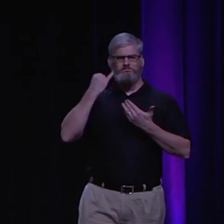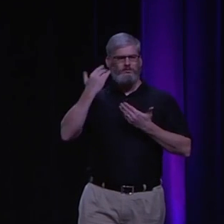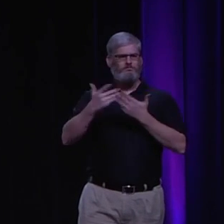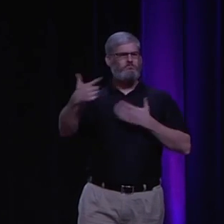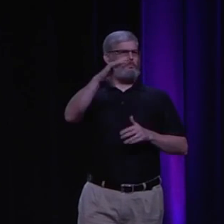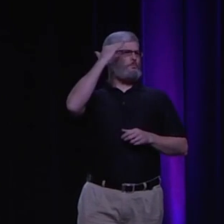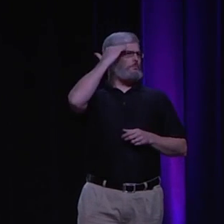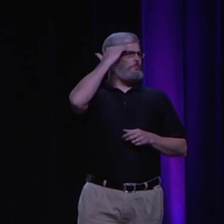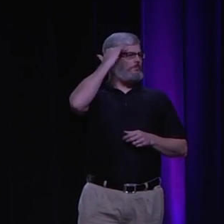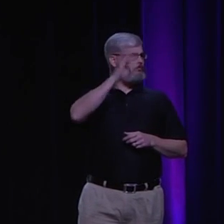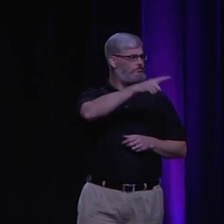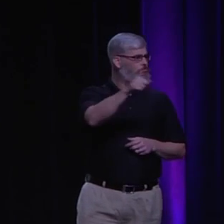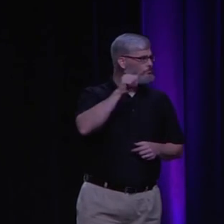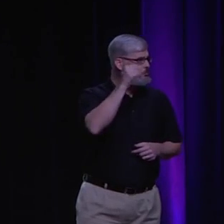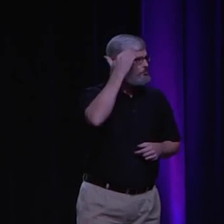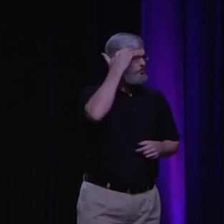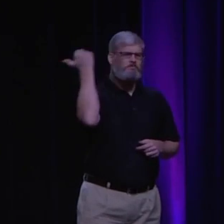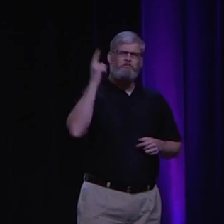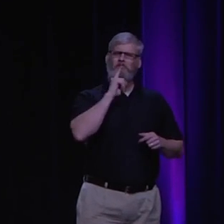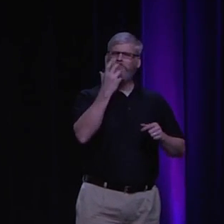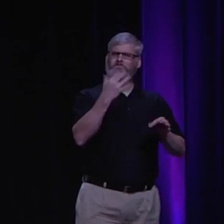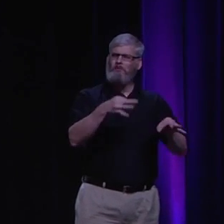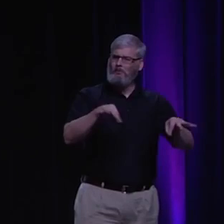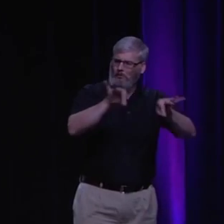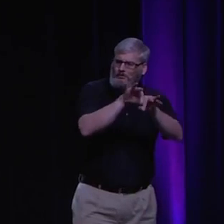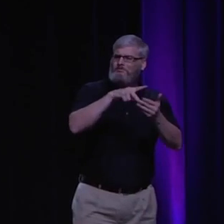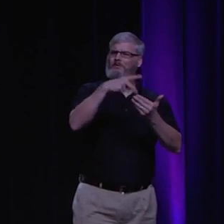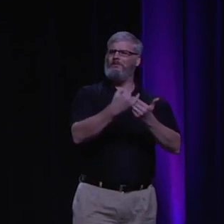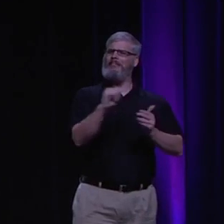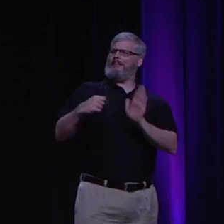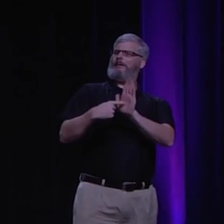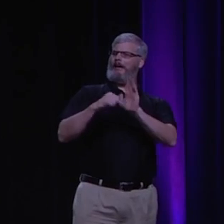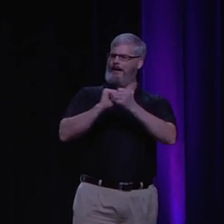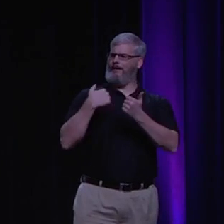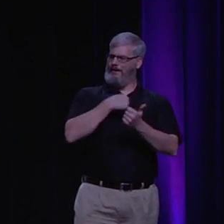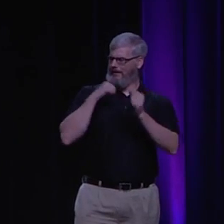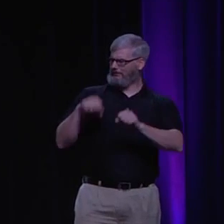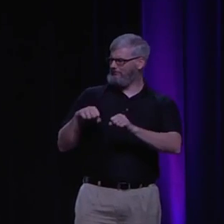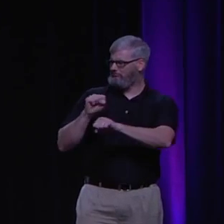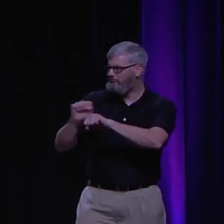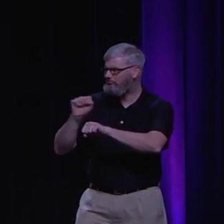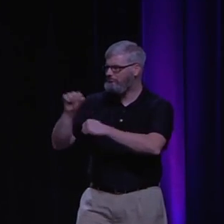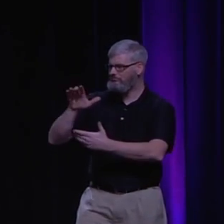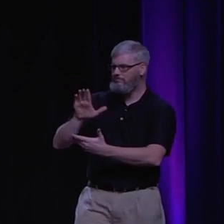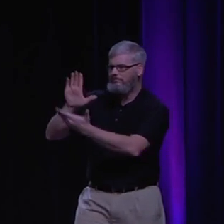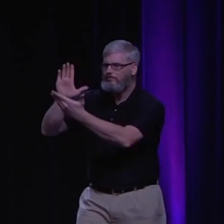I wanted to give you some examples of some good work that the Clergy Project has done. I don't know if you know about this organization, but it's an incredible